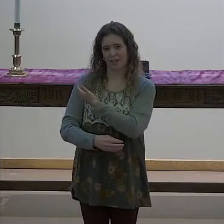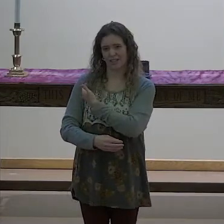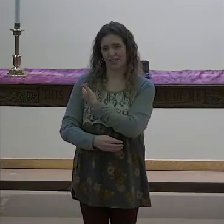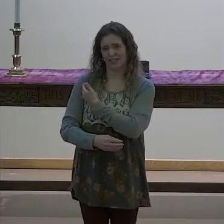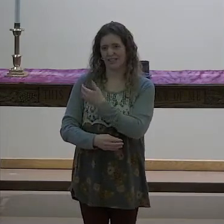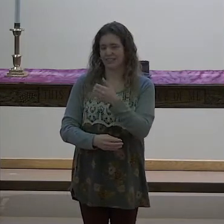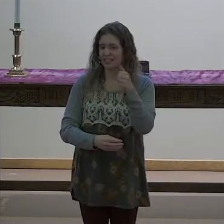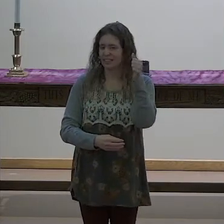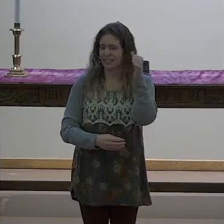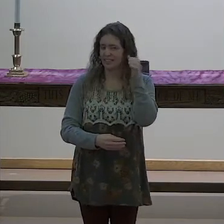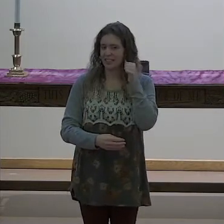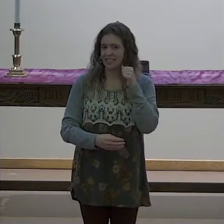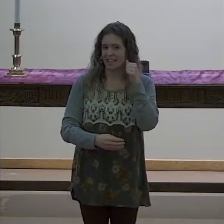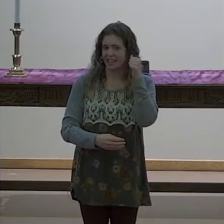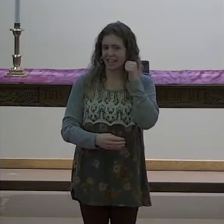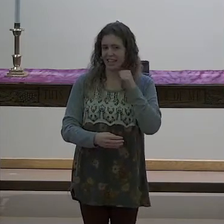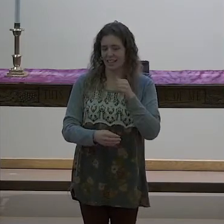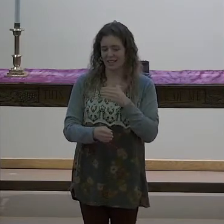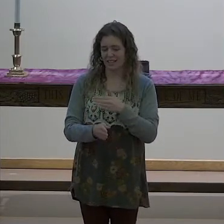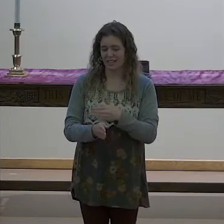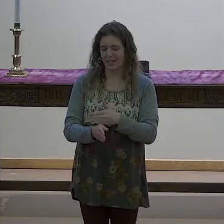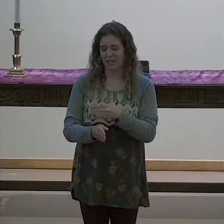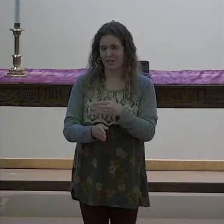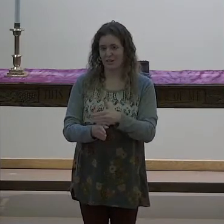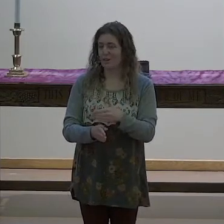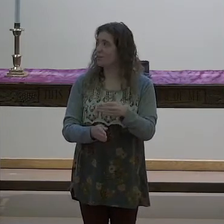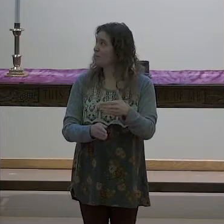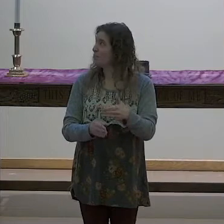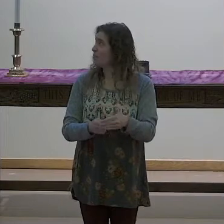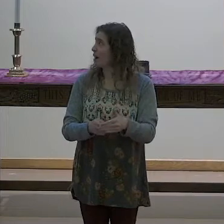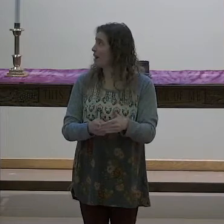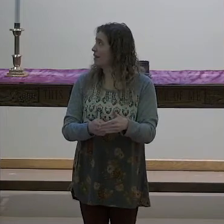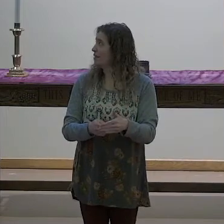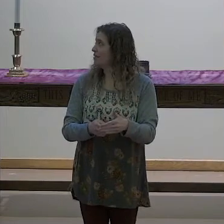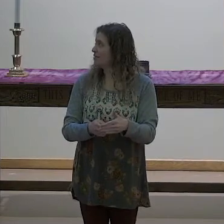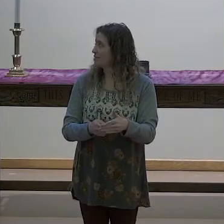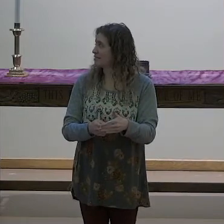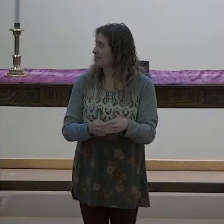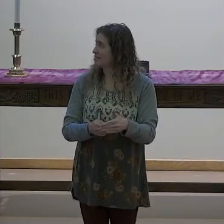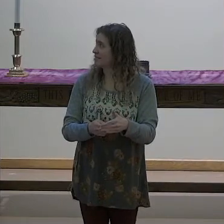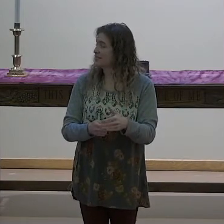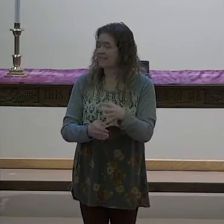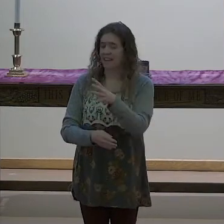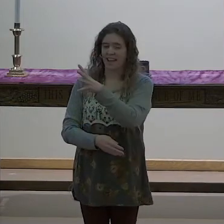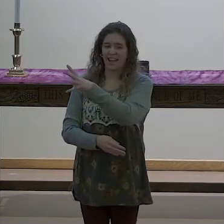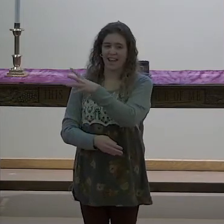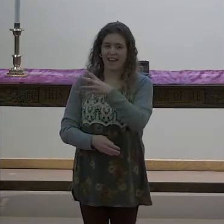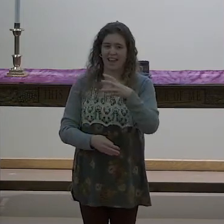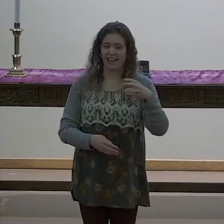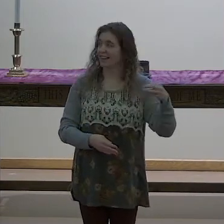daily bread and